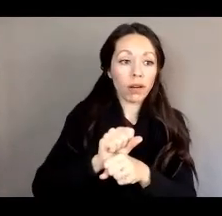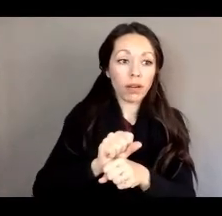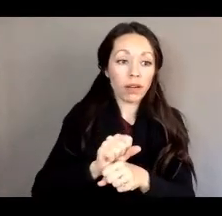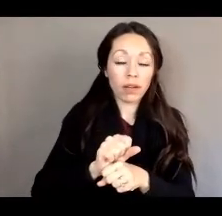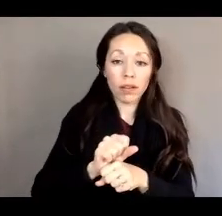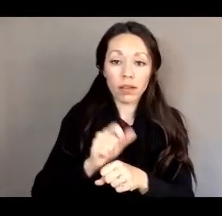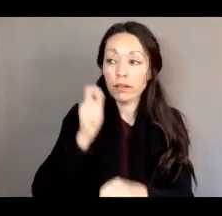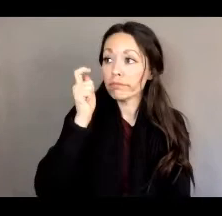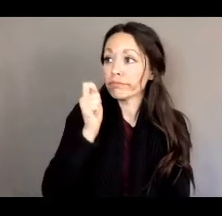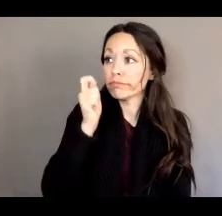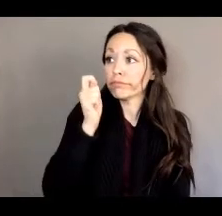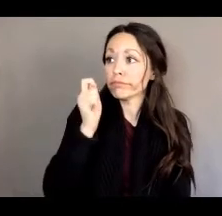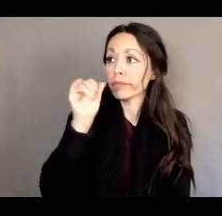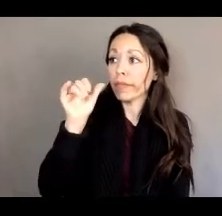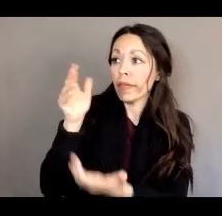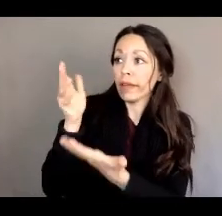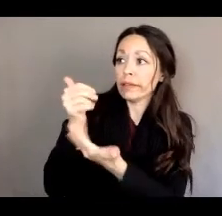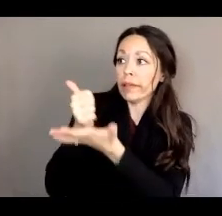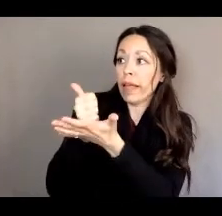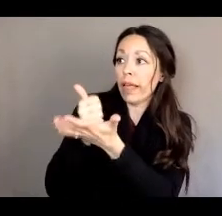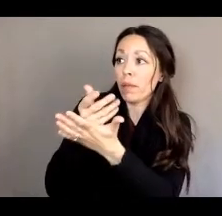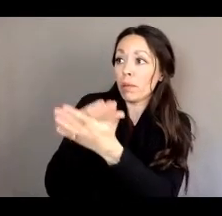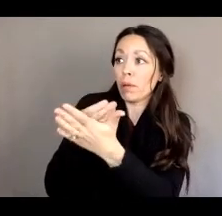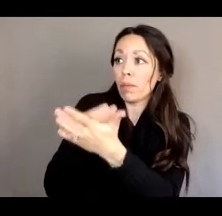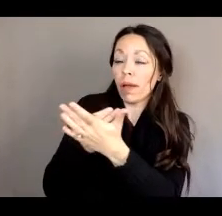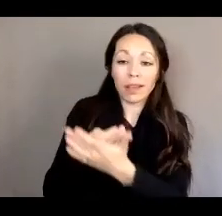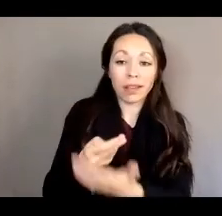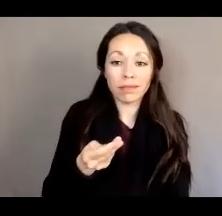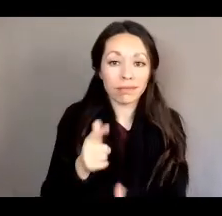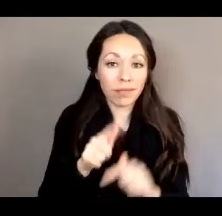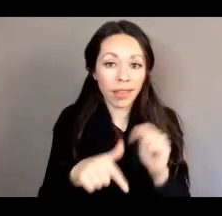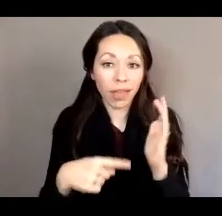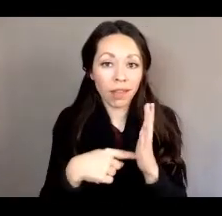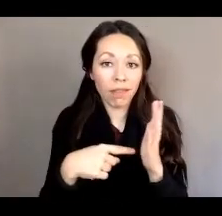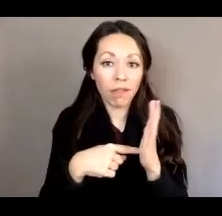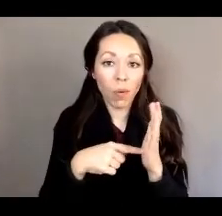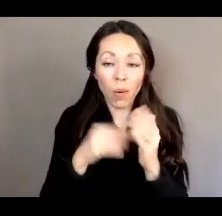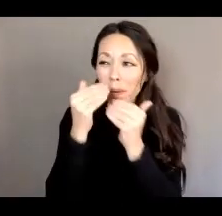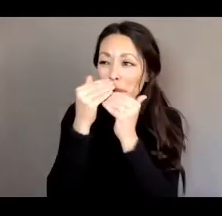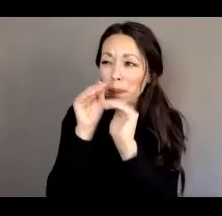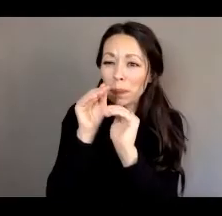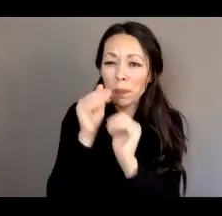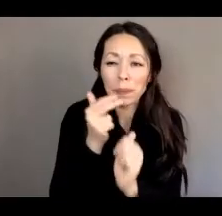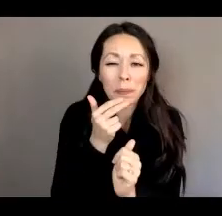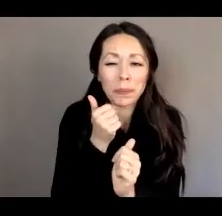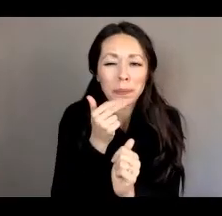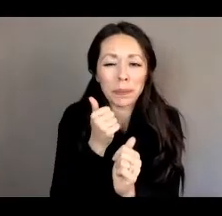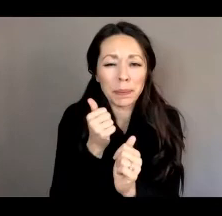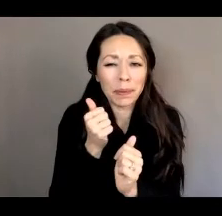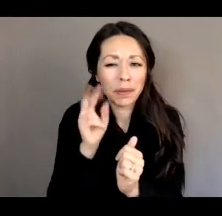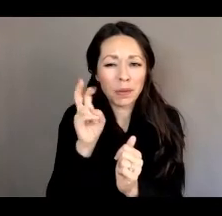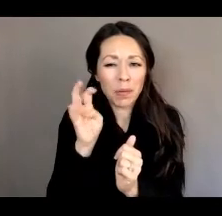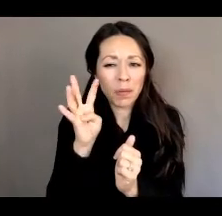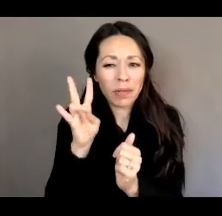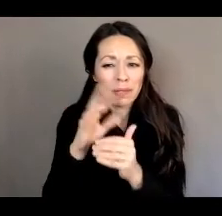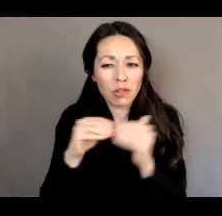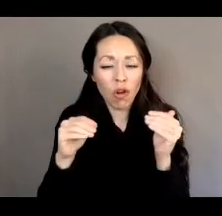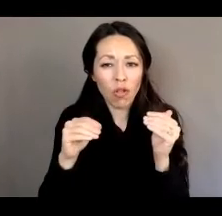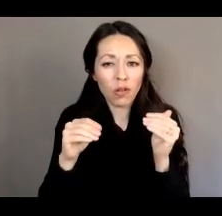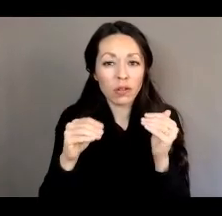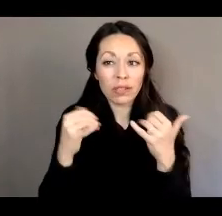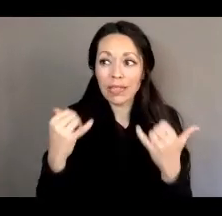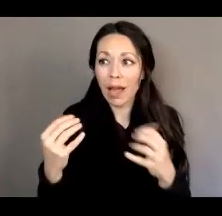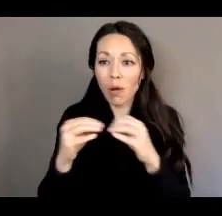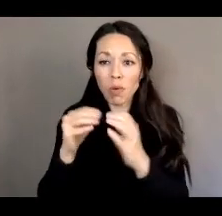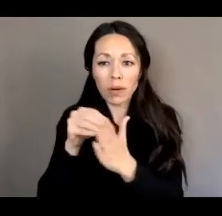obviously much more expensive, um, um, live in this state than it was 17 years ago when the